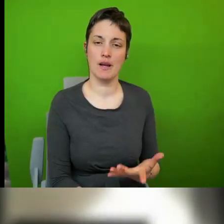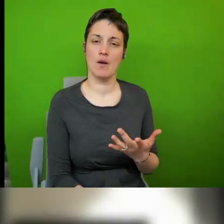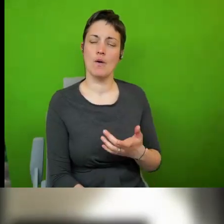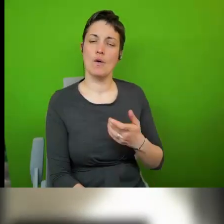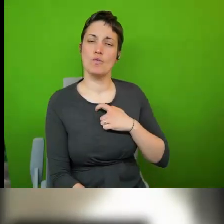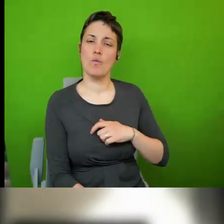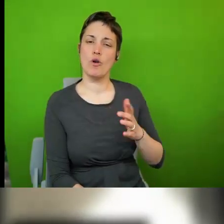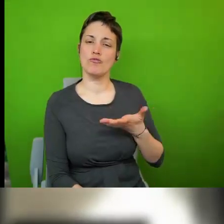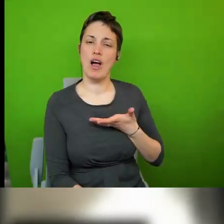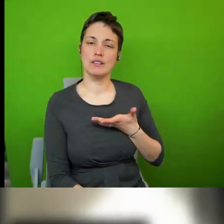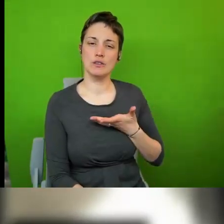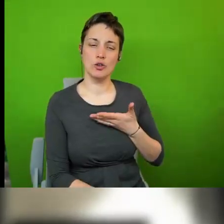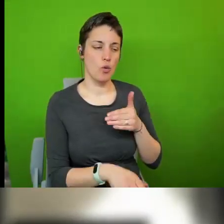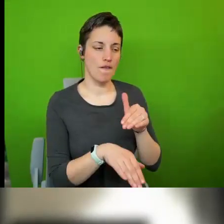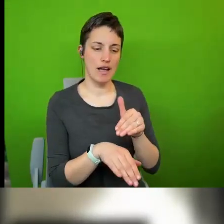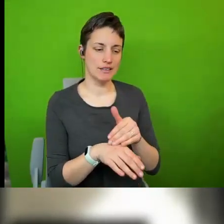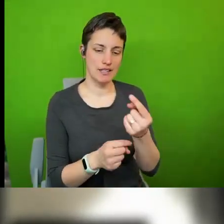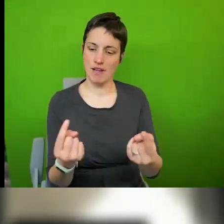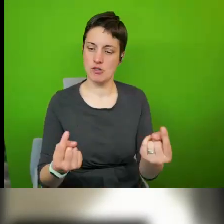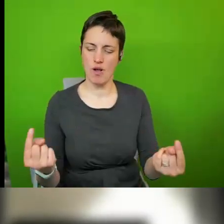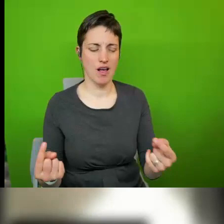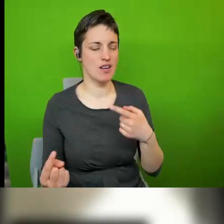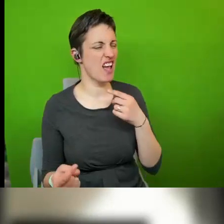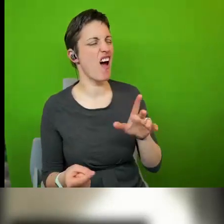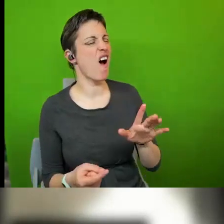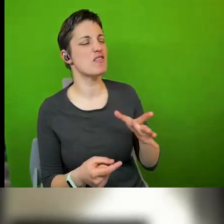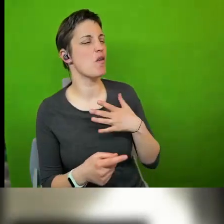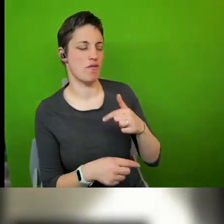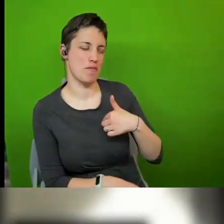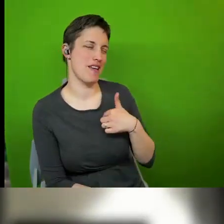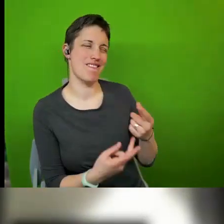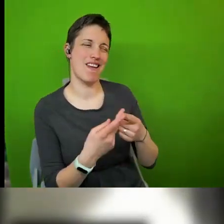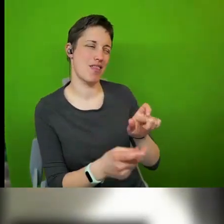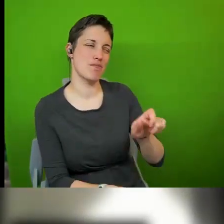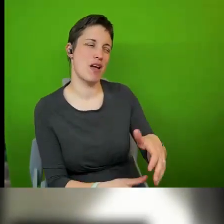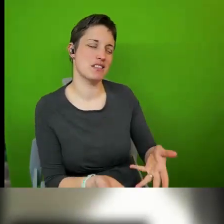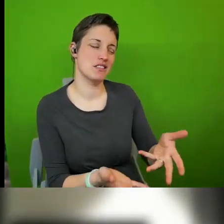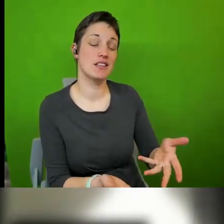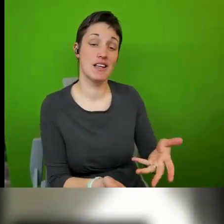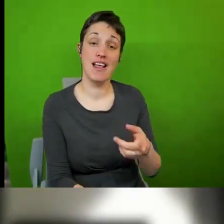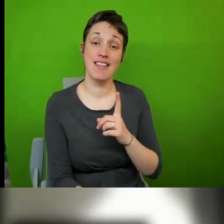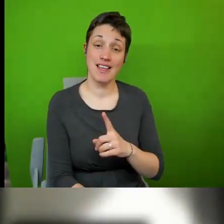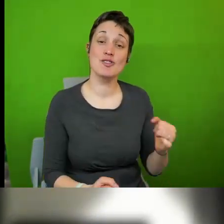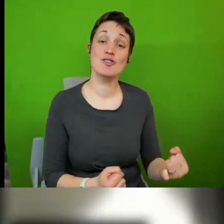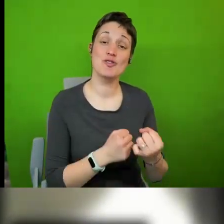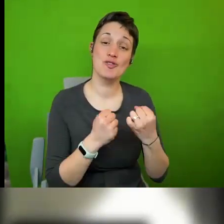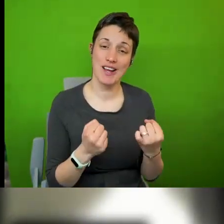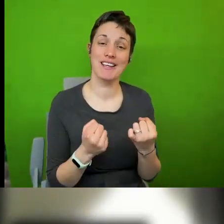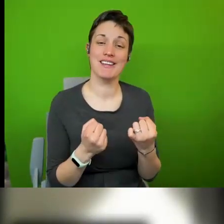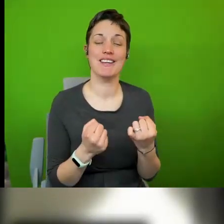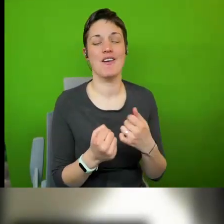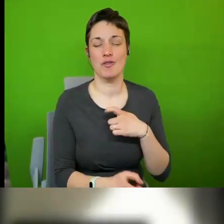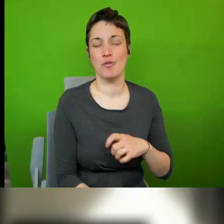argument that human rights are always for somebody for somebody else i think the great strength of the human rights movement at the local level